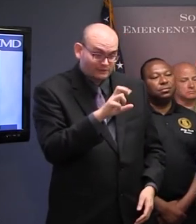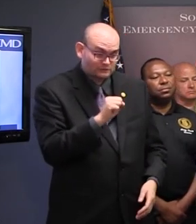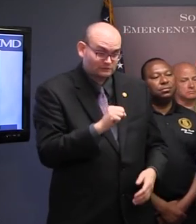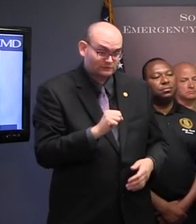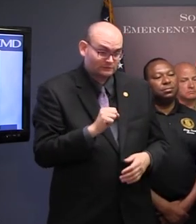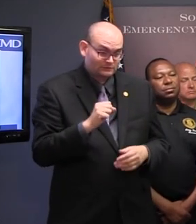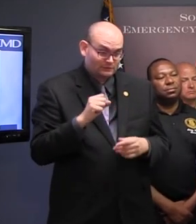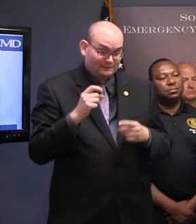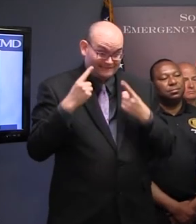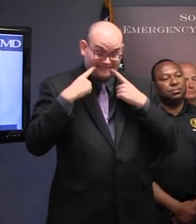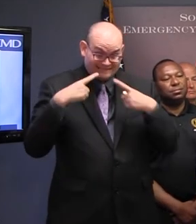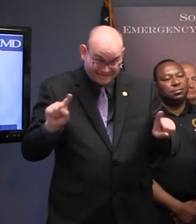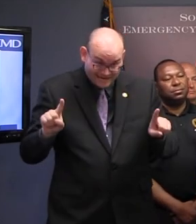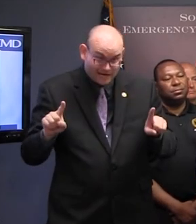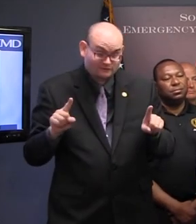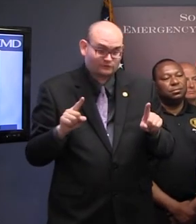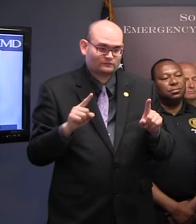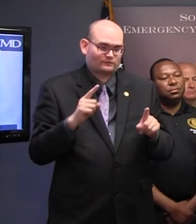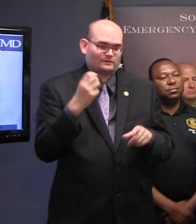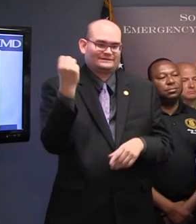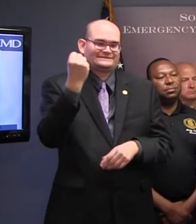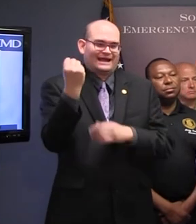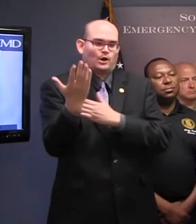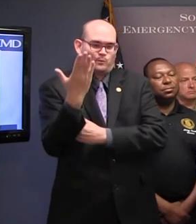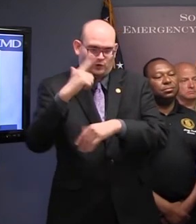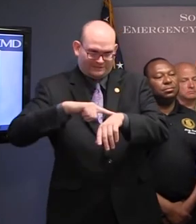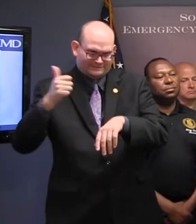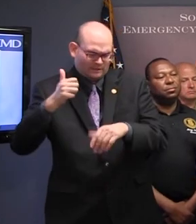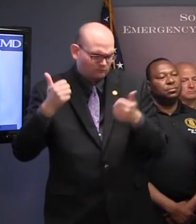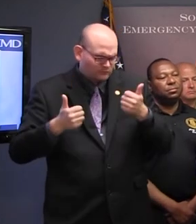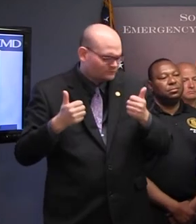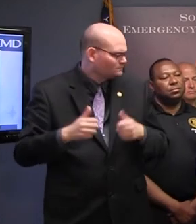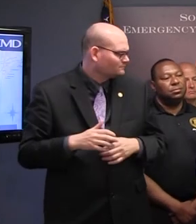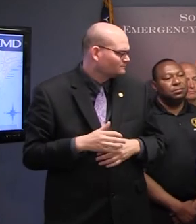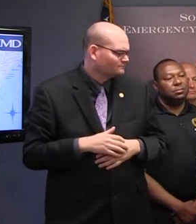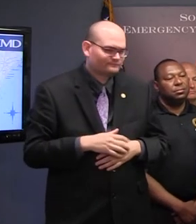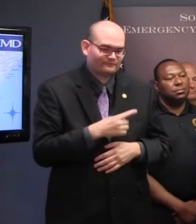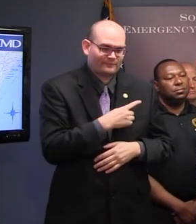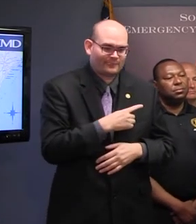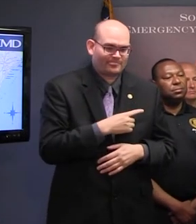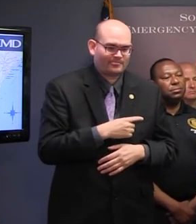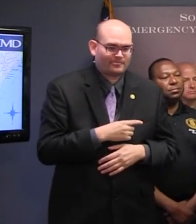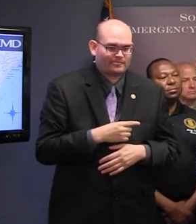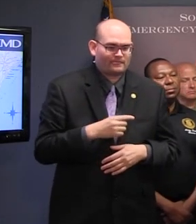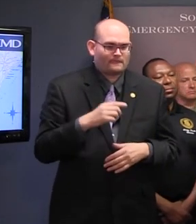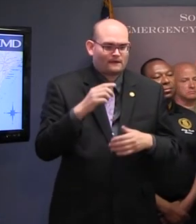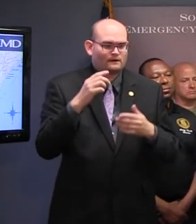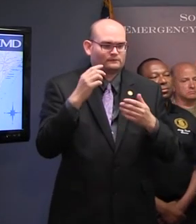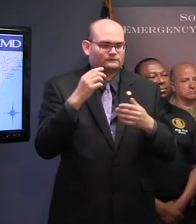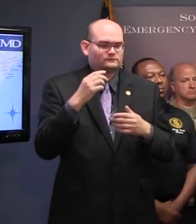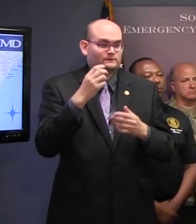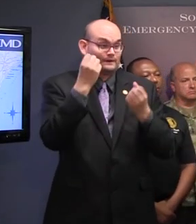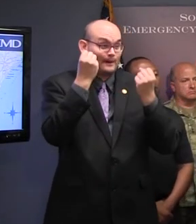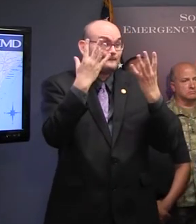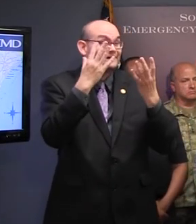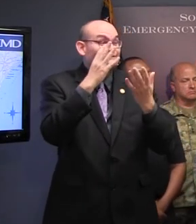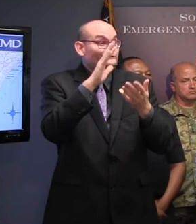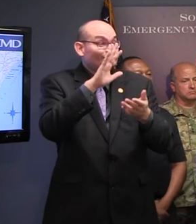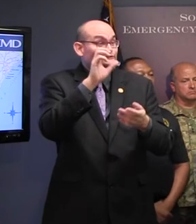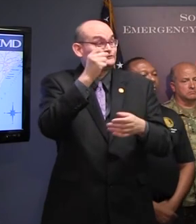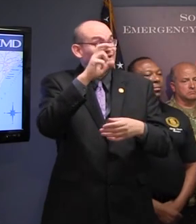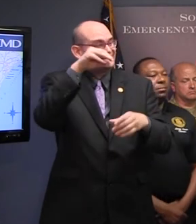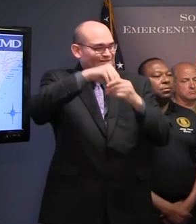evacuation order, or would it be Saturday morning at 10 a.m.? Well, a lot of the shelters will be in the schools, so of course they can't start until the schools are